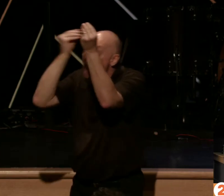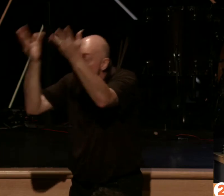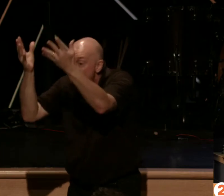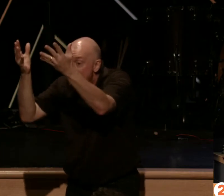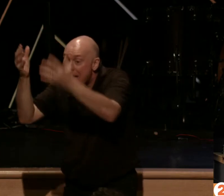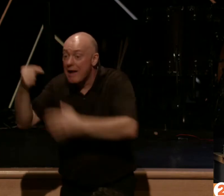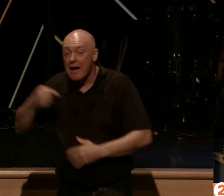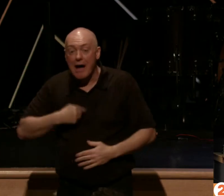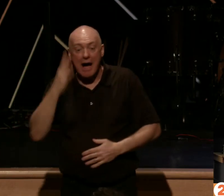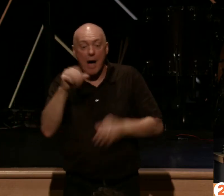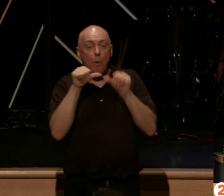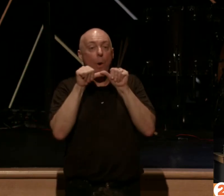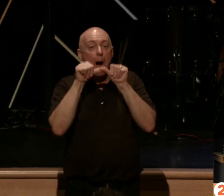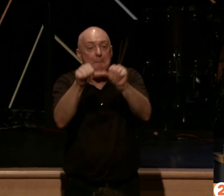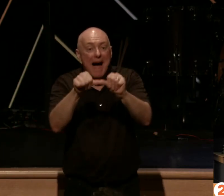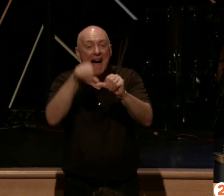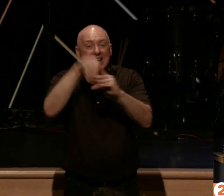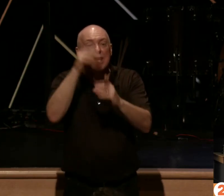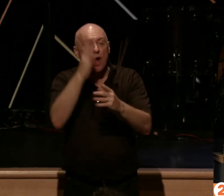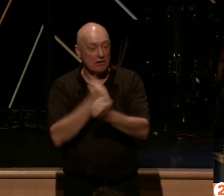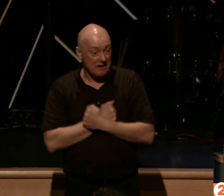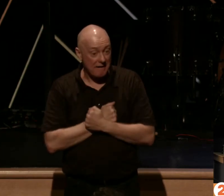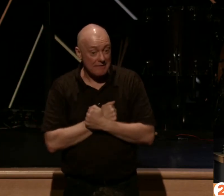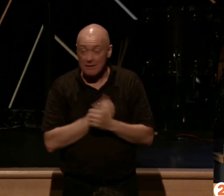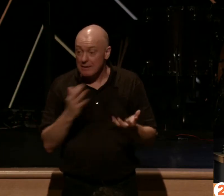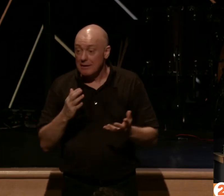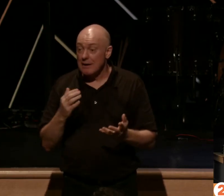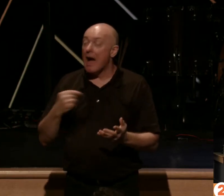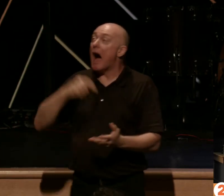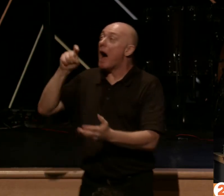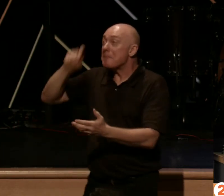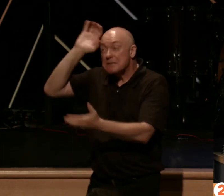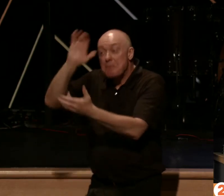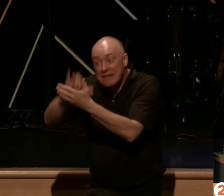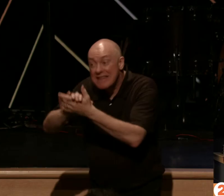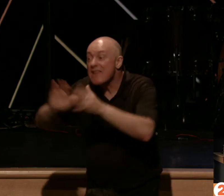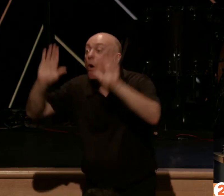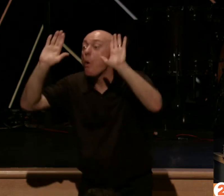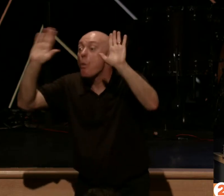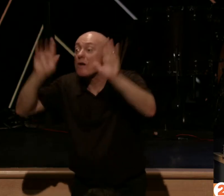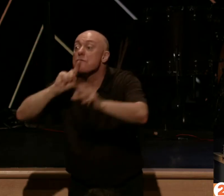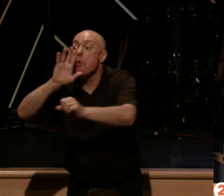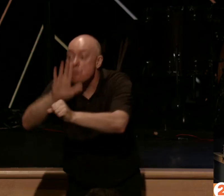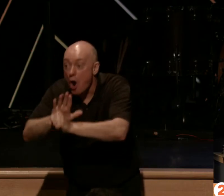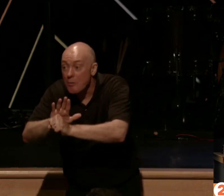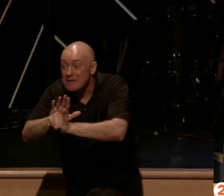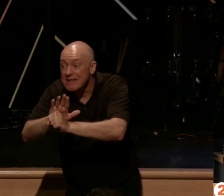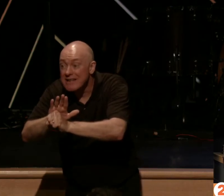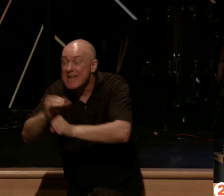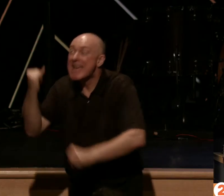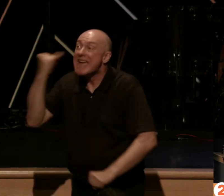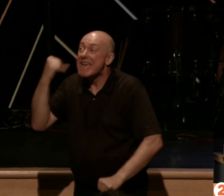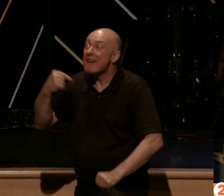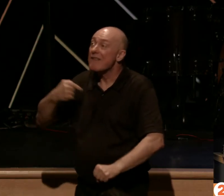will abide in God's love. I must believe this wonderful promise. If I obey,